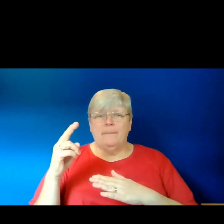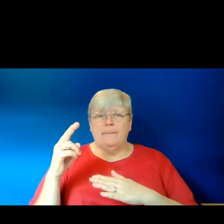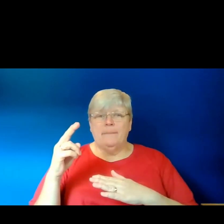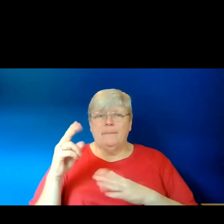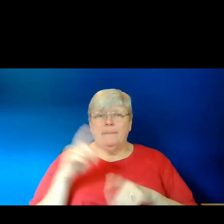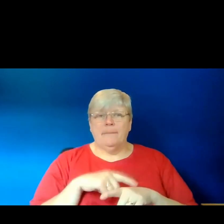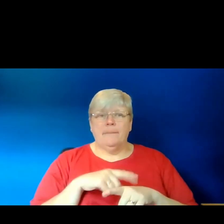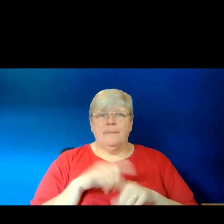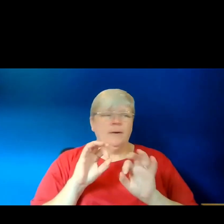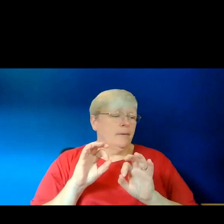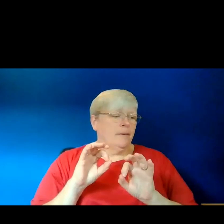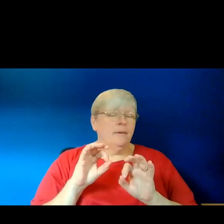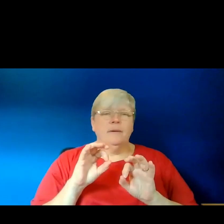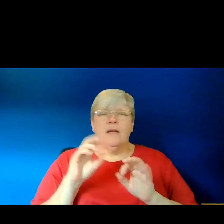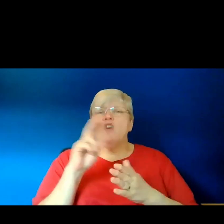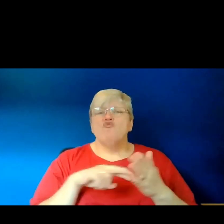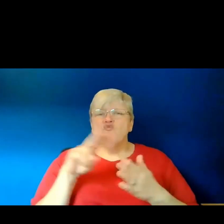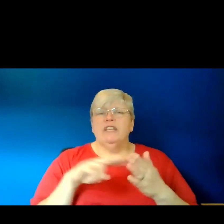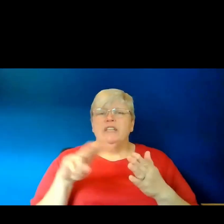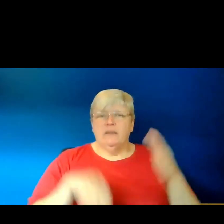So I'm going to read all of this.